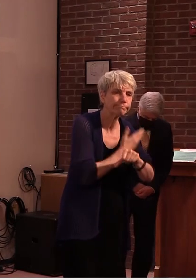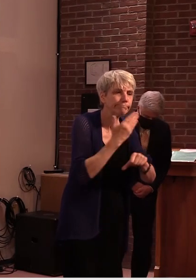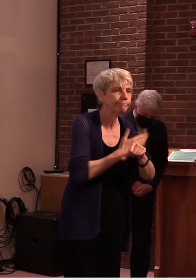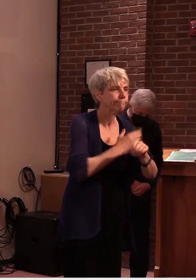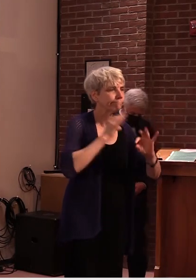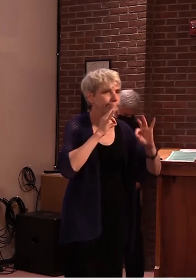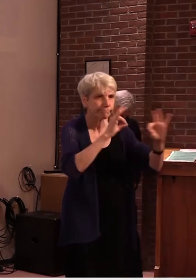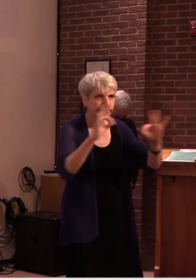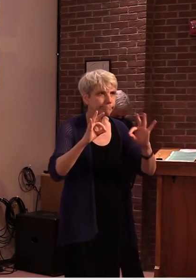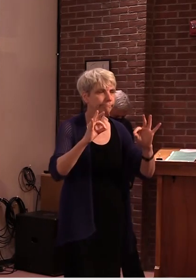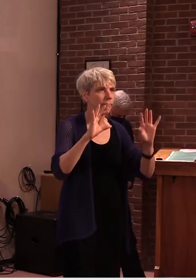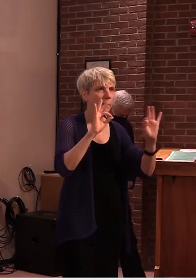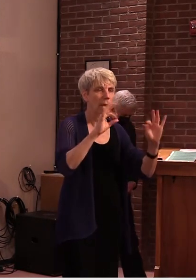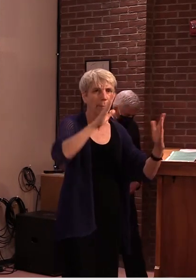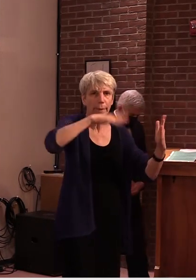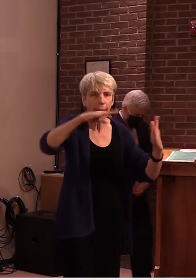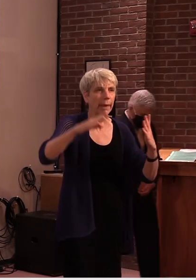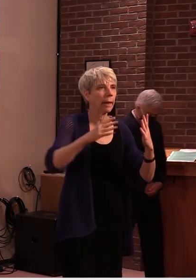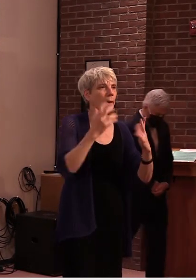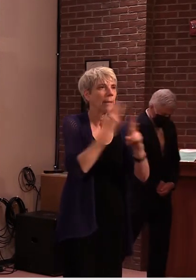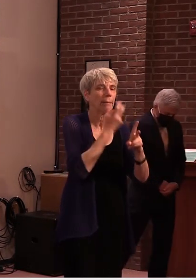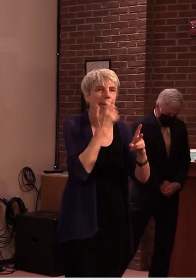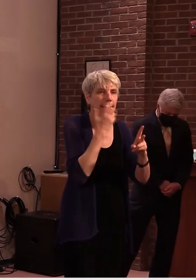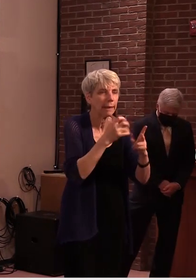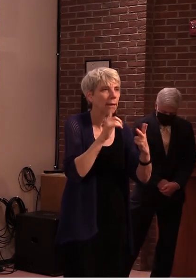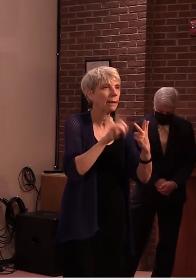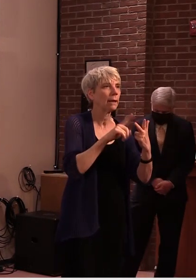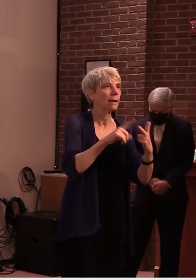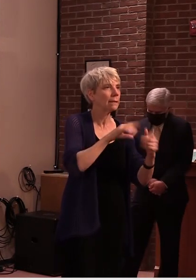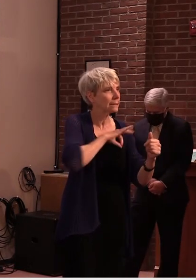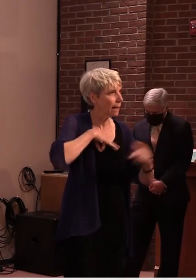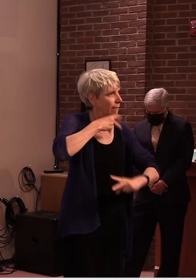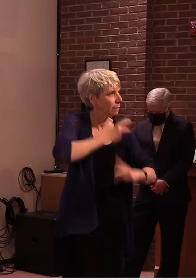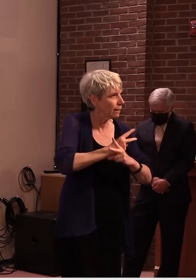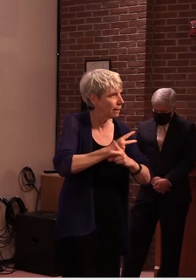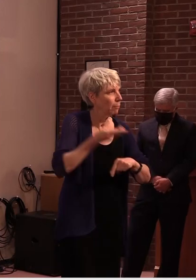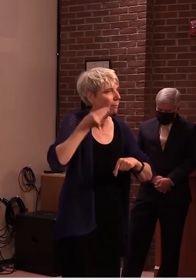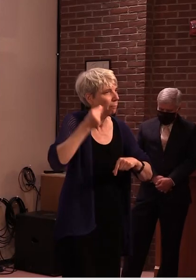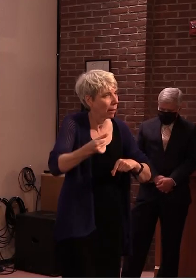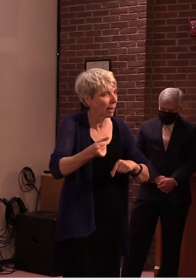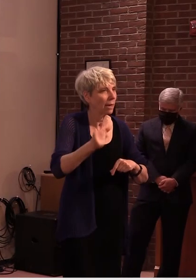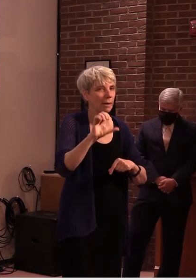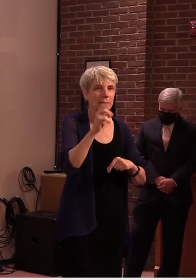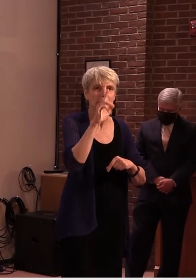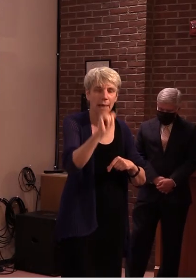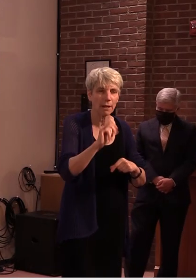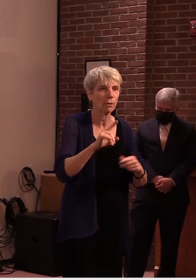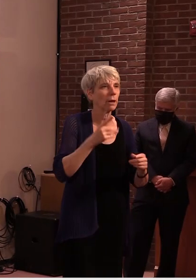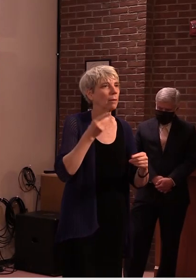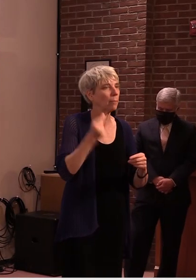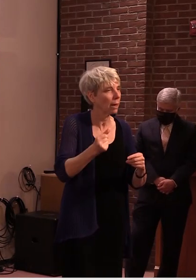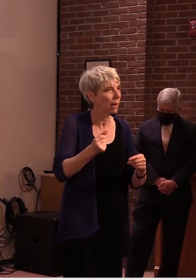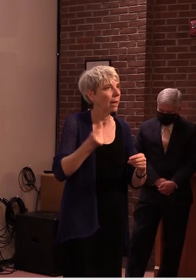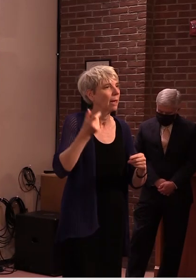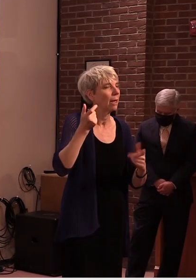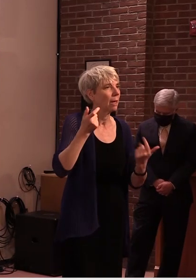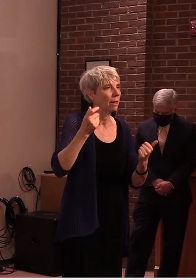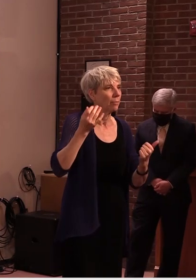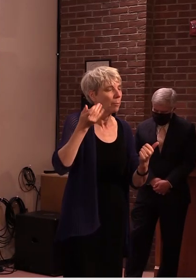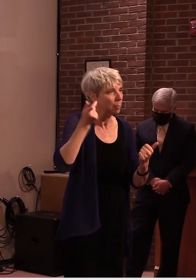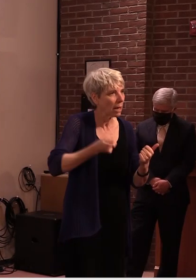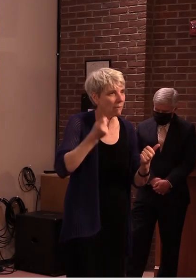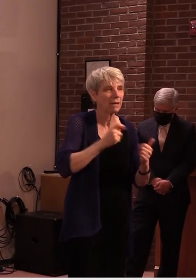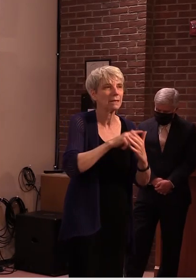level we have a benefit package we pay to our employees we may save a few dollars on food and other incidentals